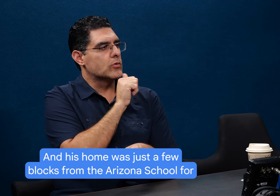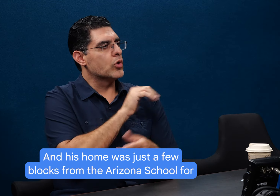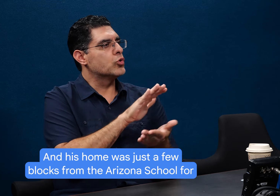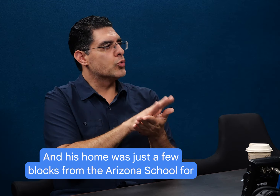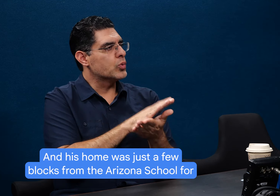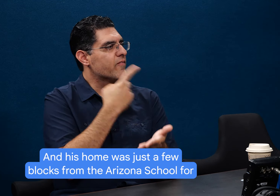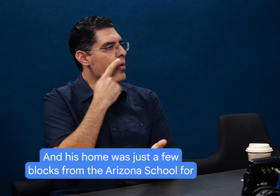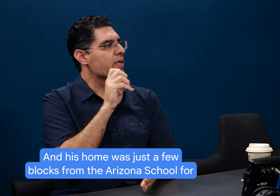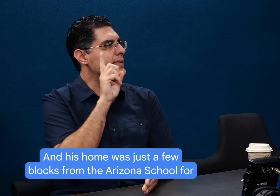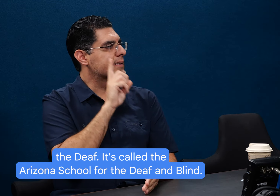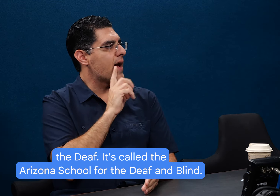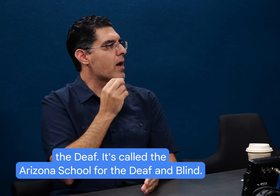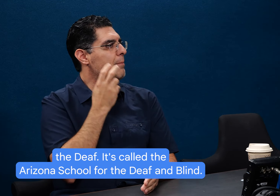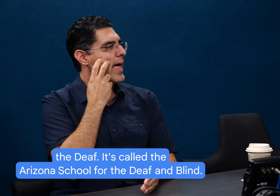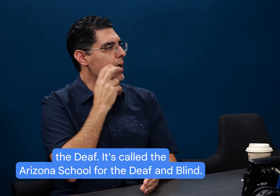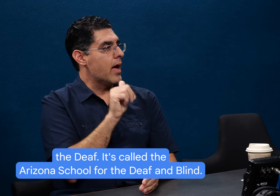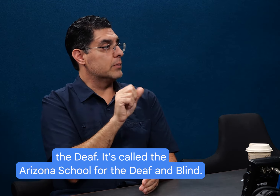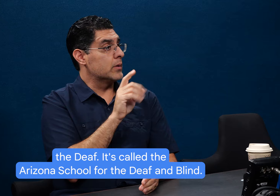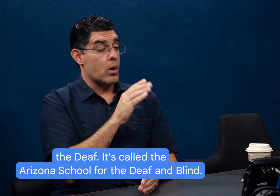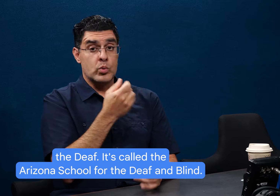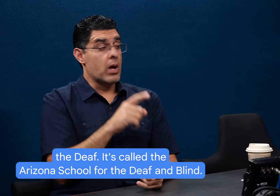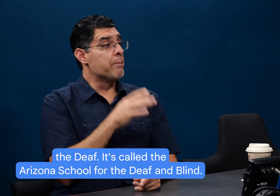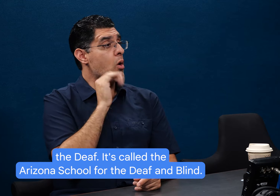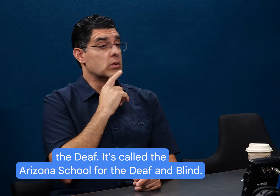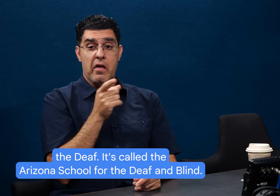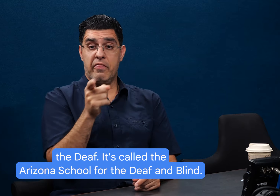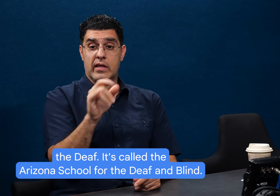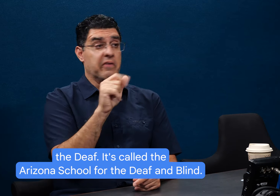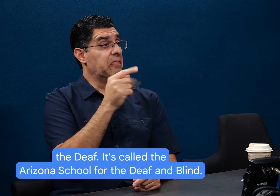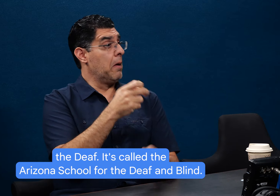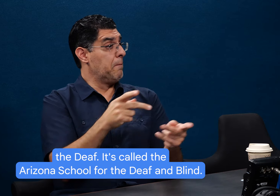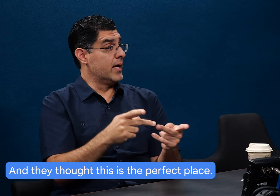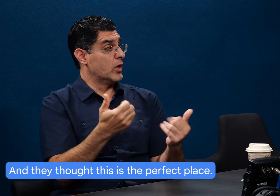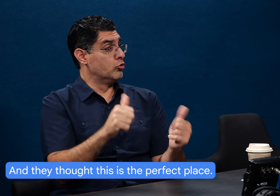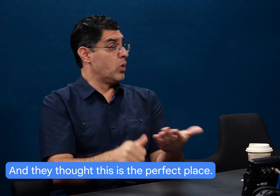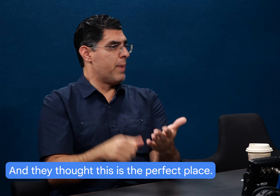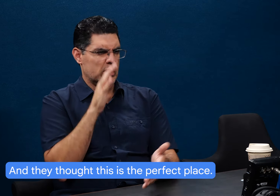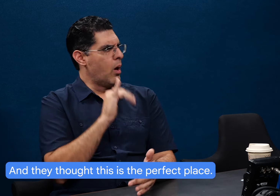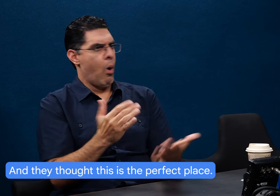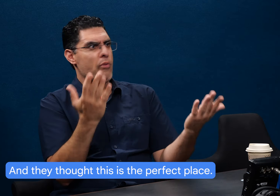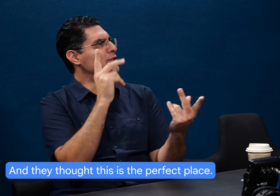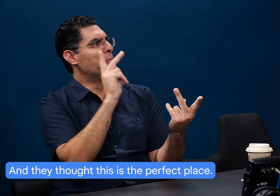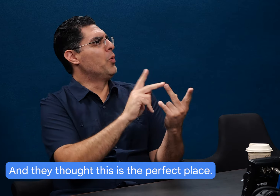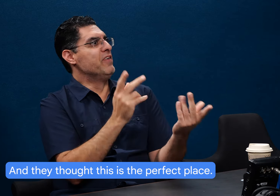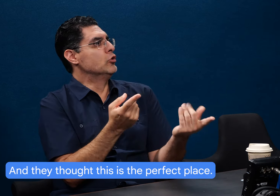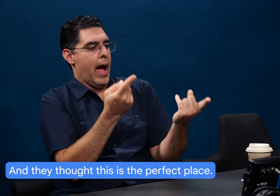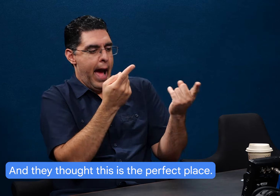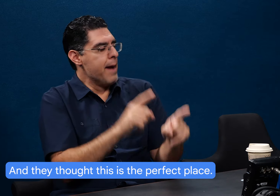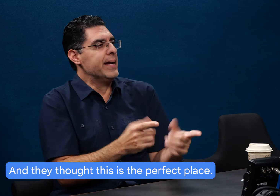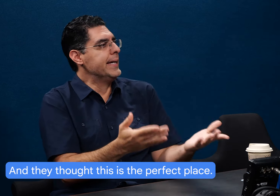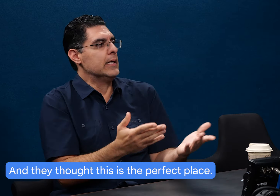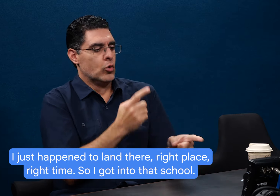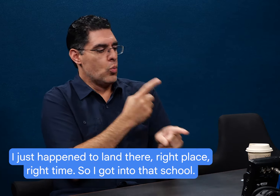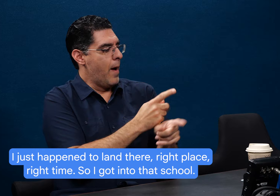blocks from the Arizona School for the Deaf. It's called the Arizona School for the Deaf and Blind. And I thought, this is